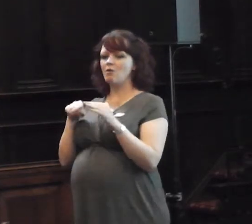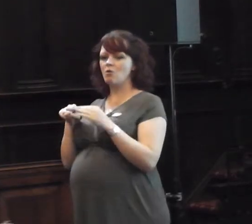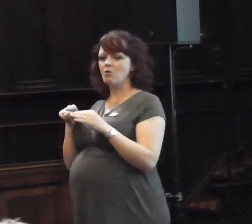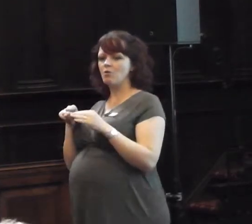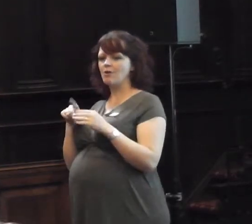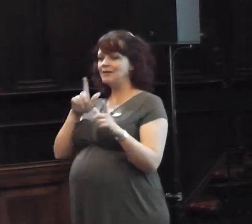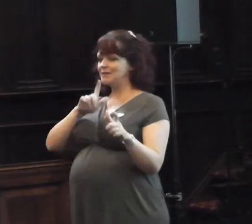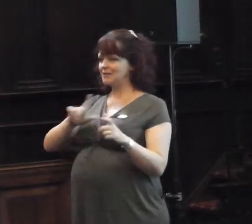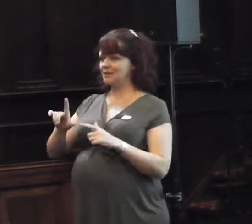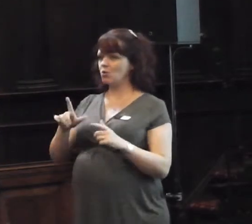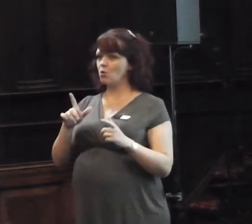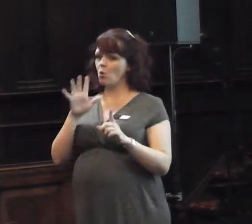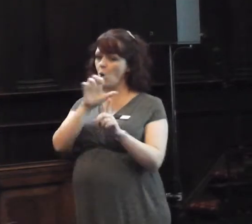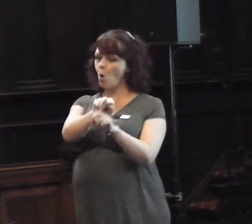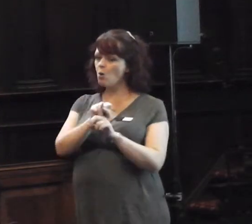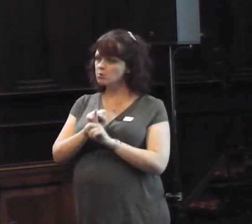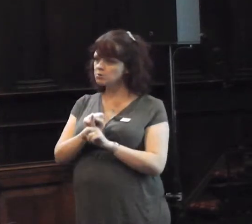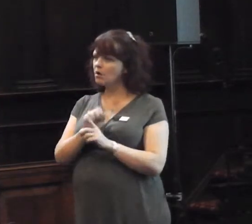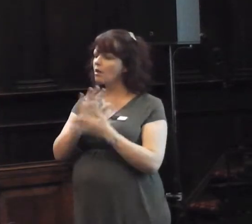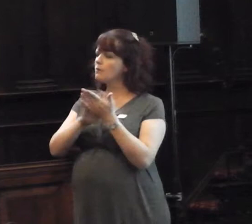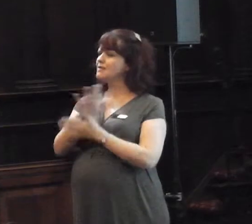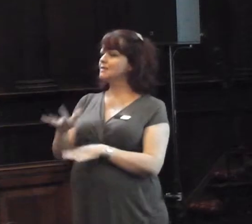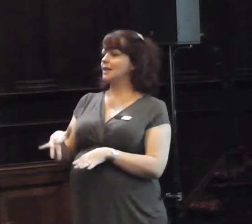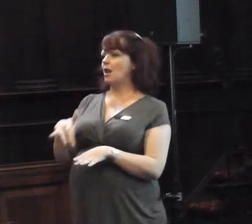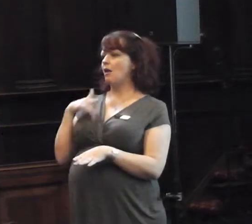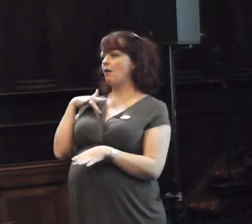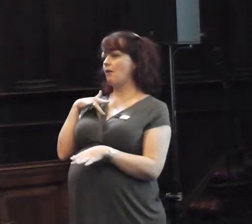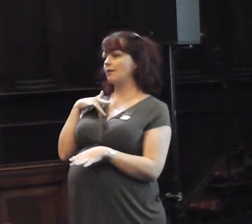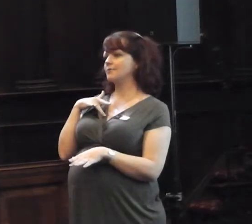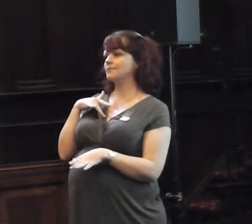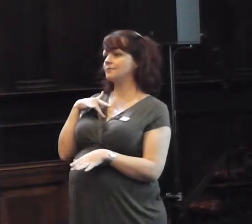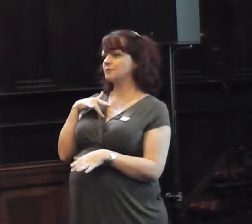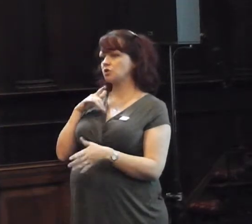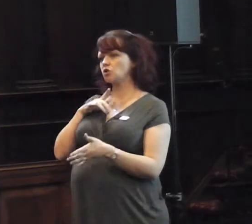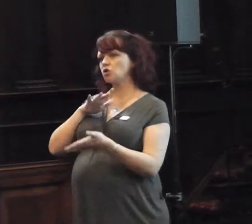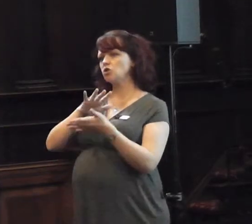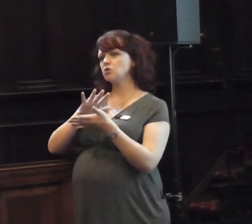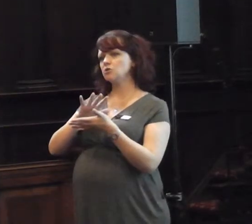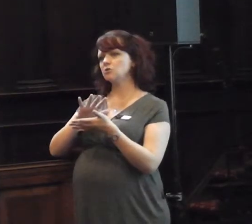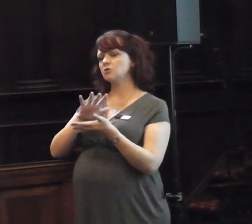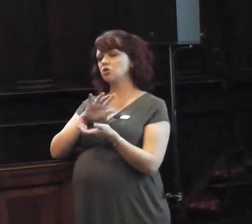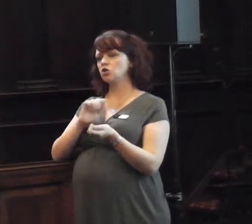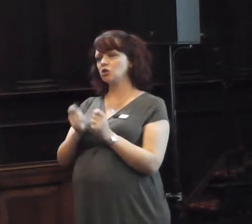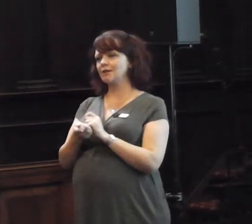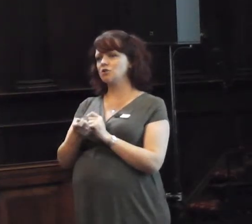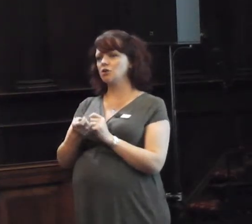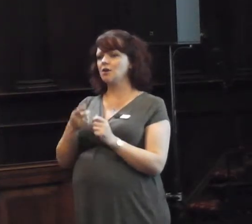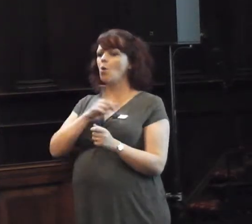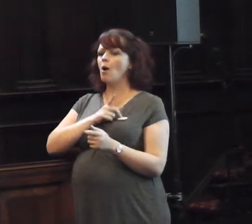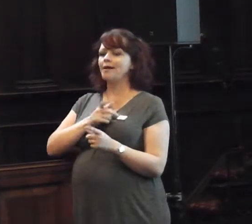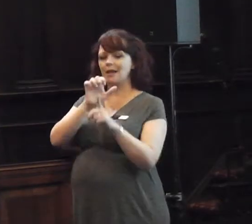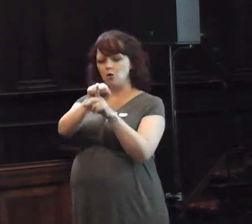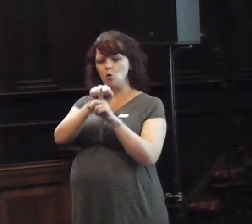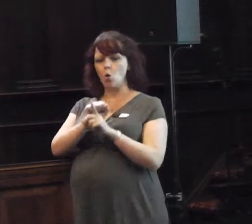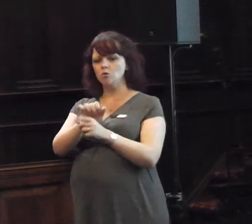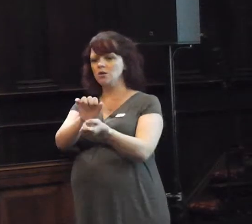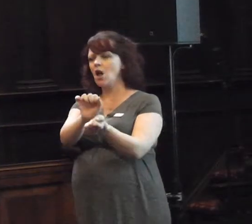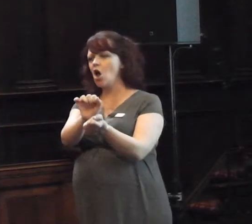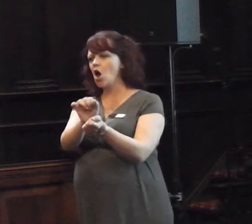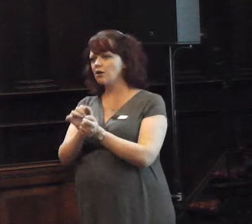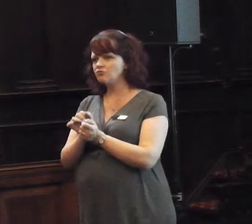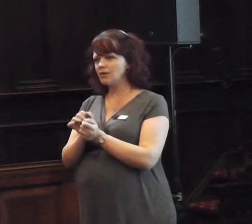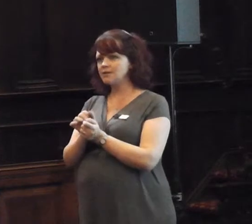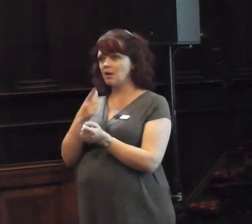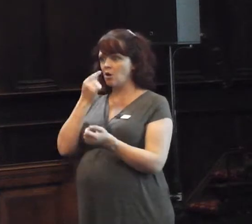So, in relation to those consequences, you would be arrested, most probably. You could get, arrested